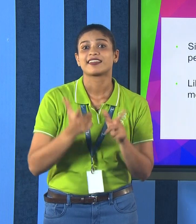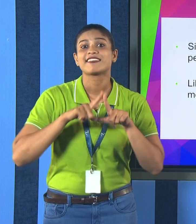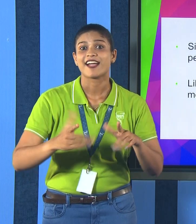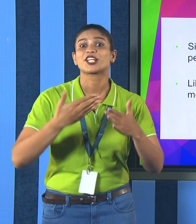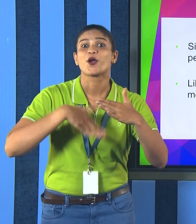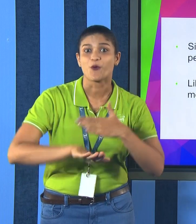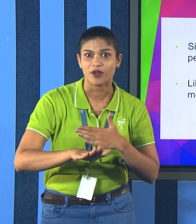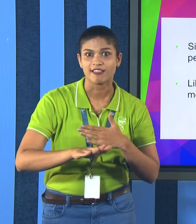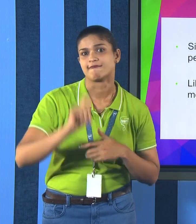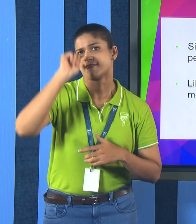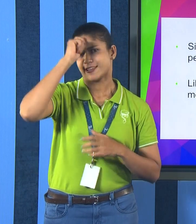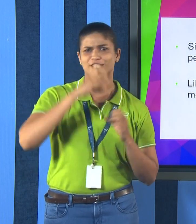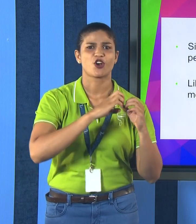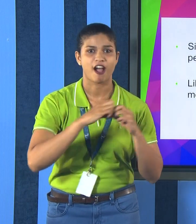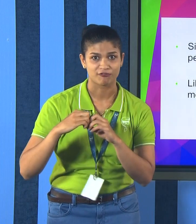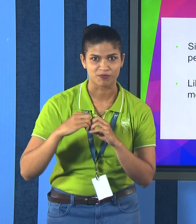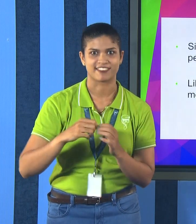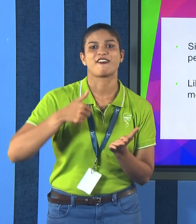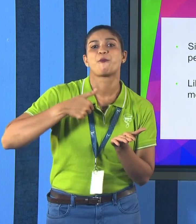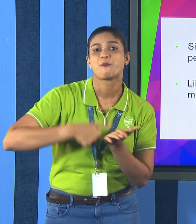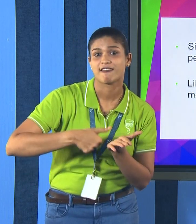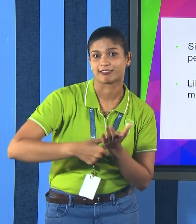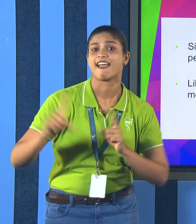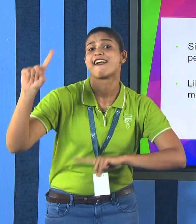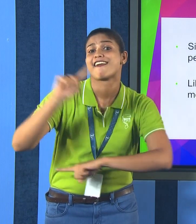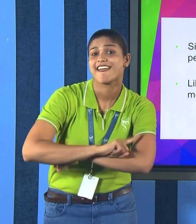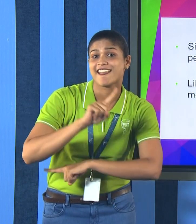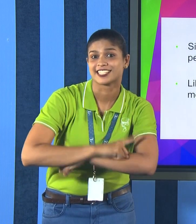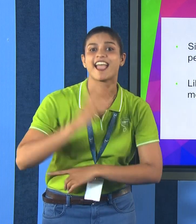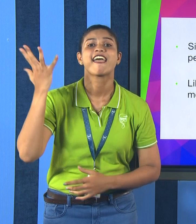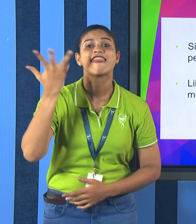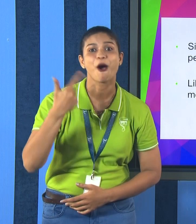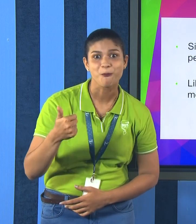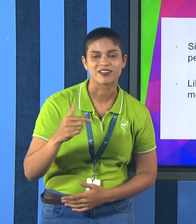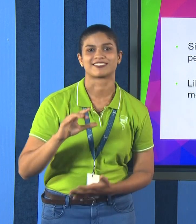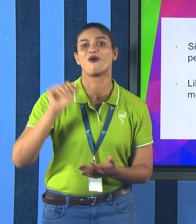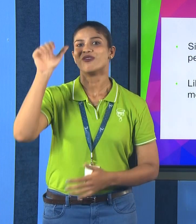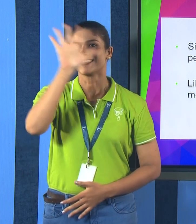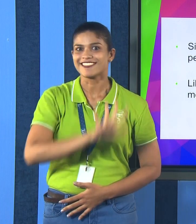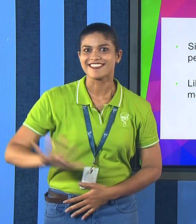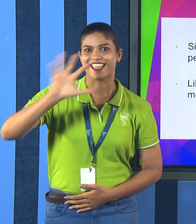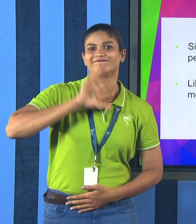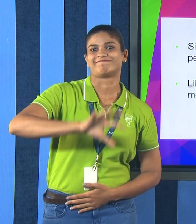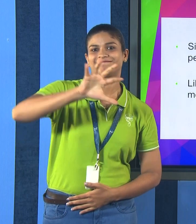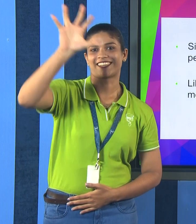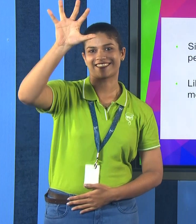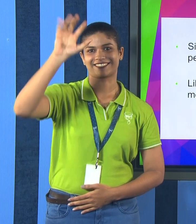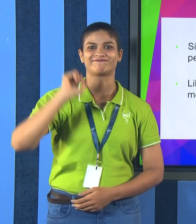Sign language includes English alphabets, months, days, numbers, states and communication beginning